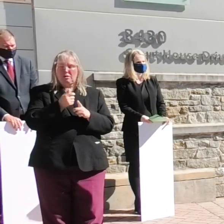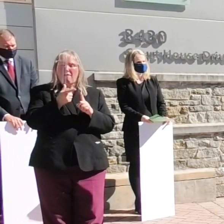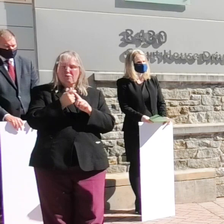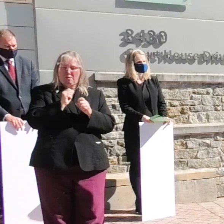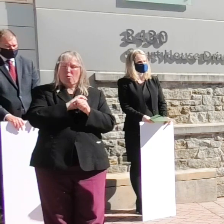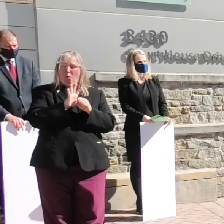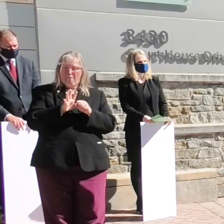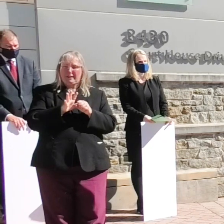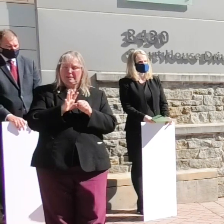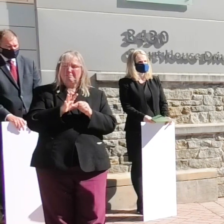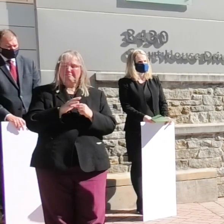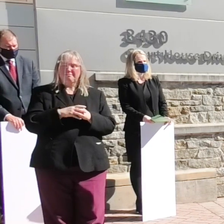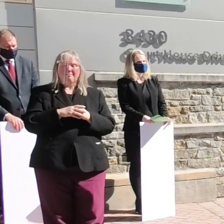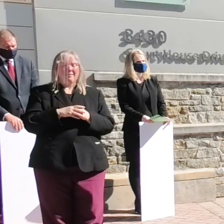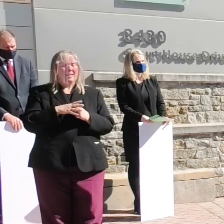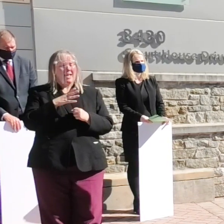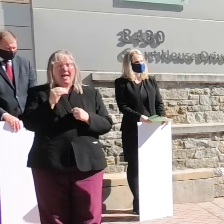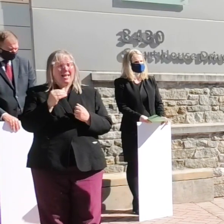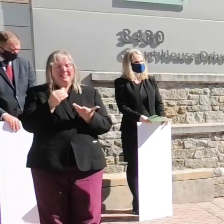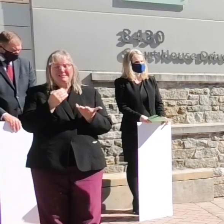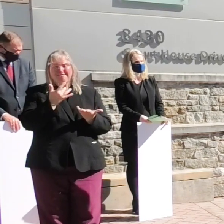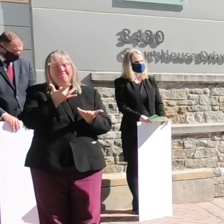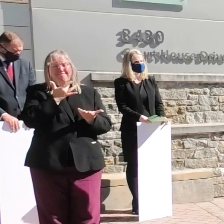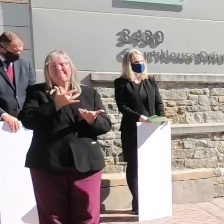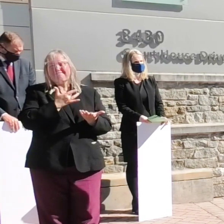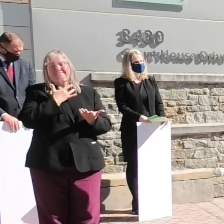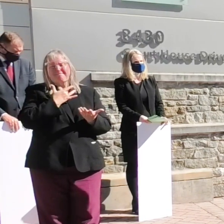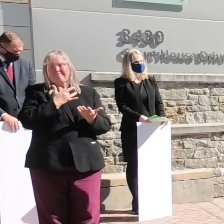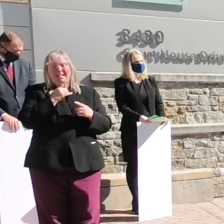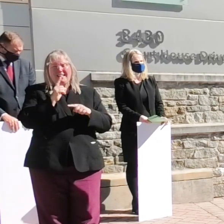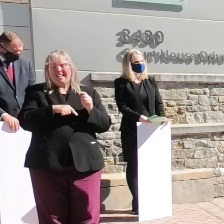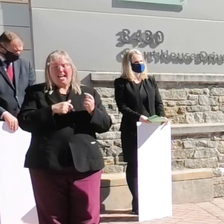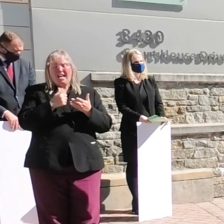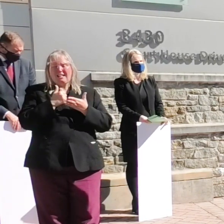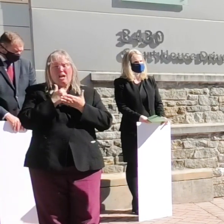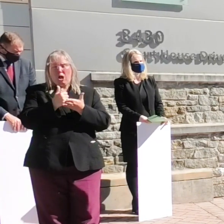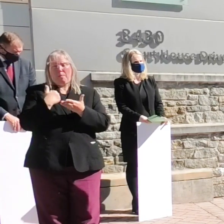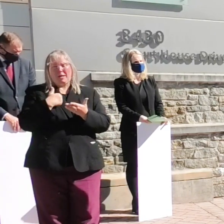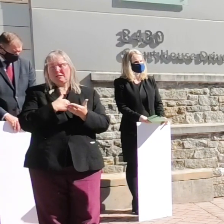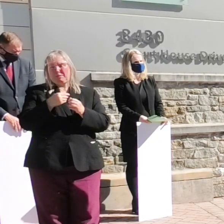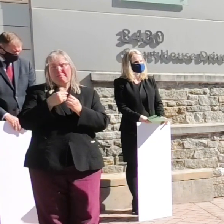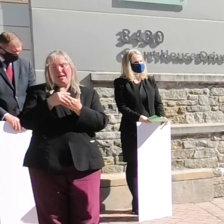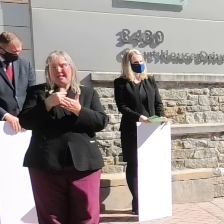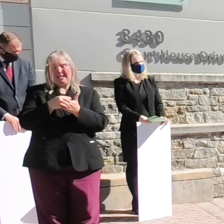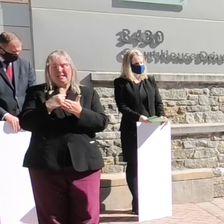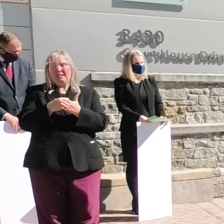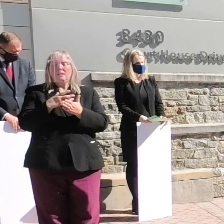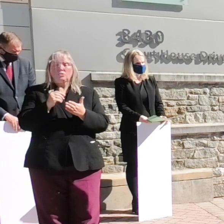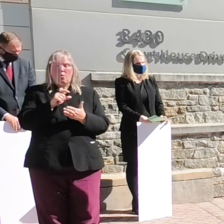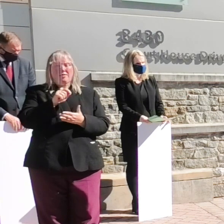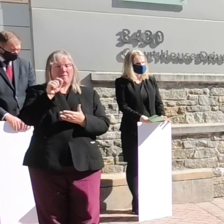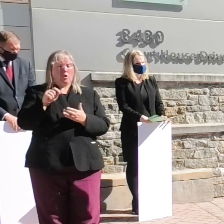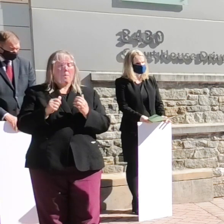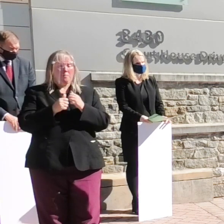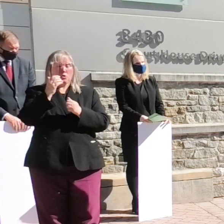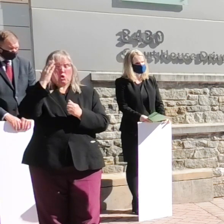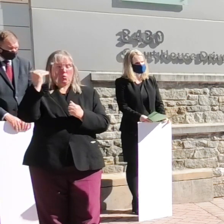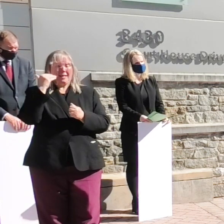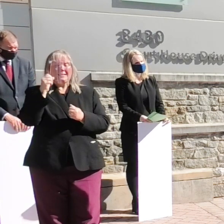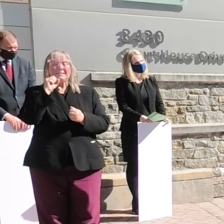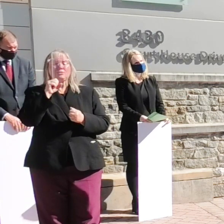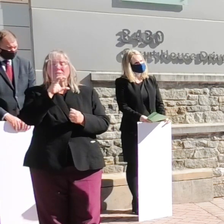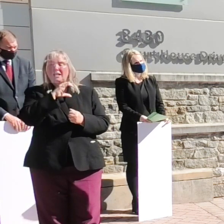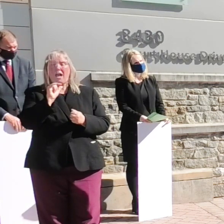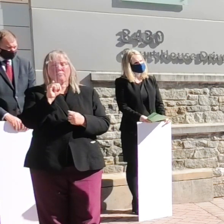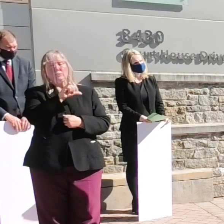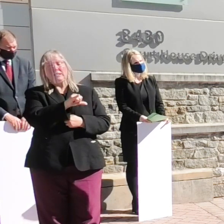COVID-19 and were not able to help us financially therefore most of Korean seniors they had to stay